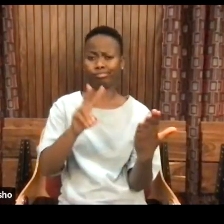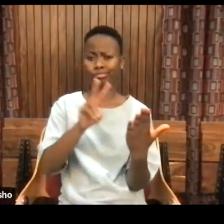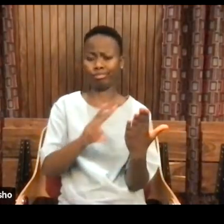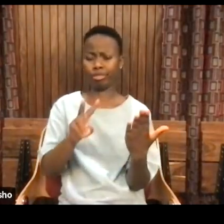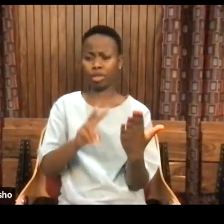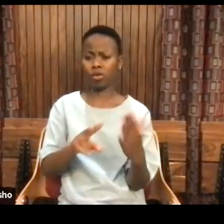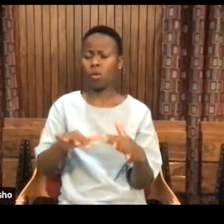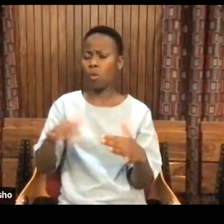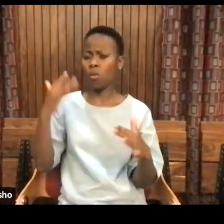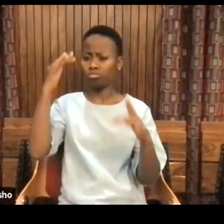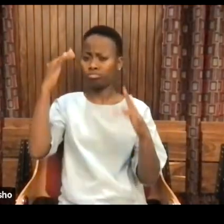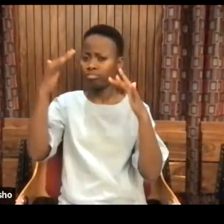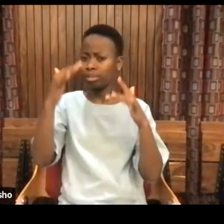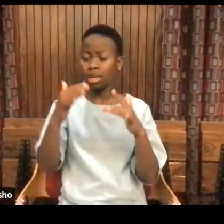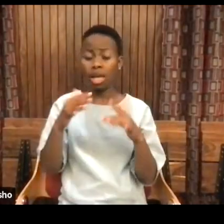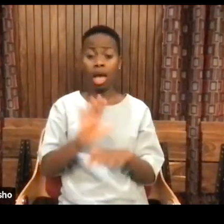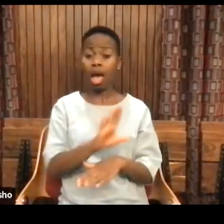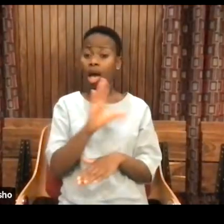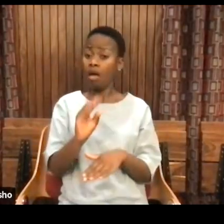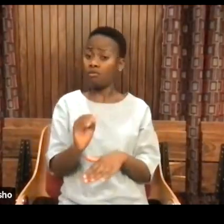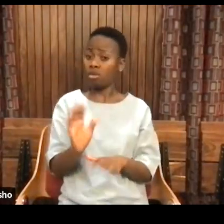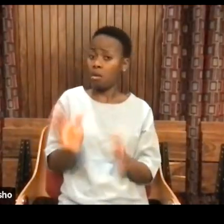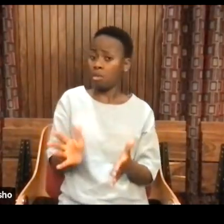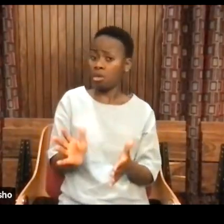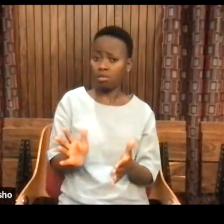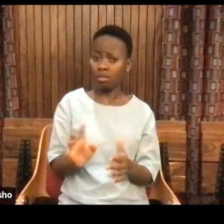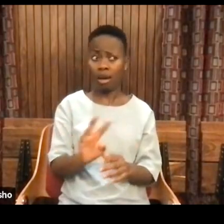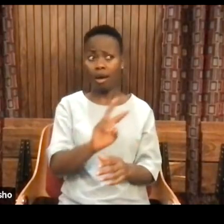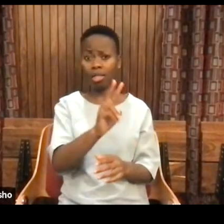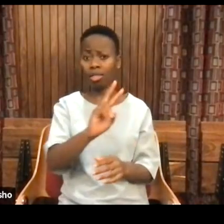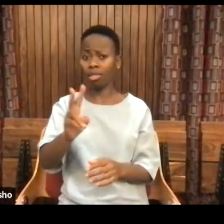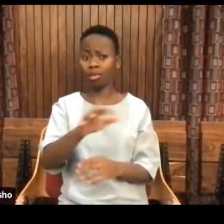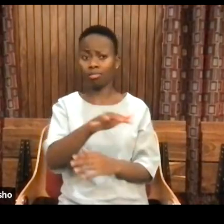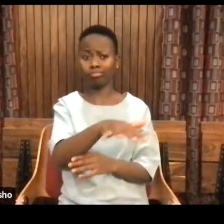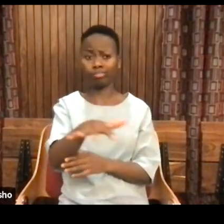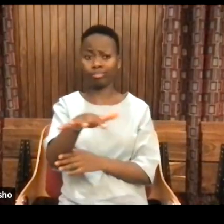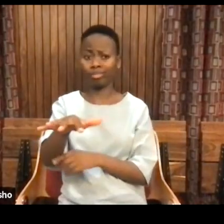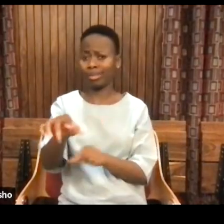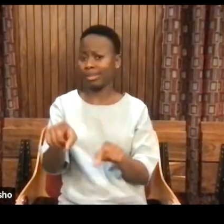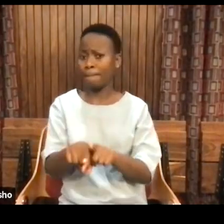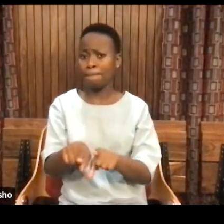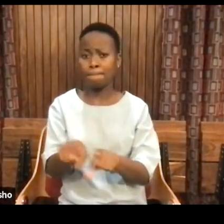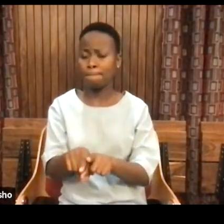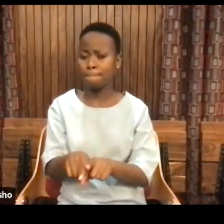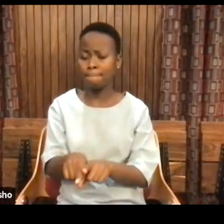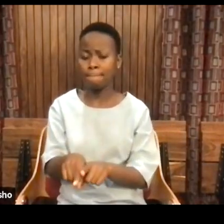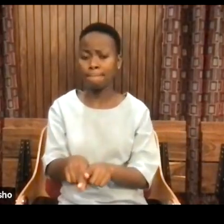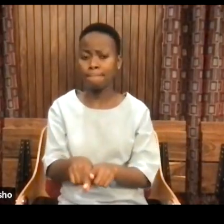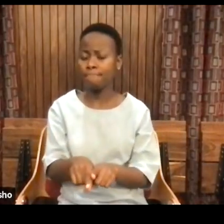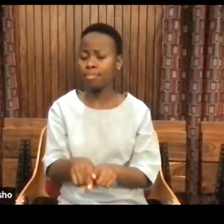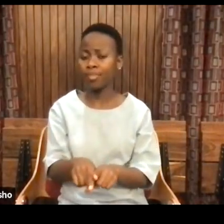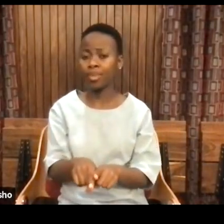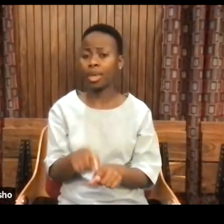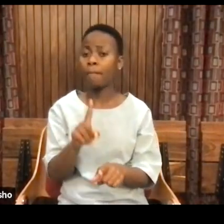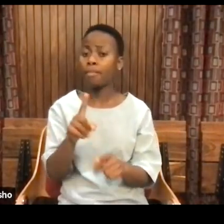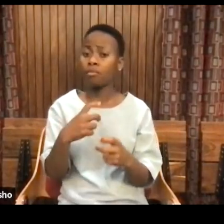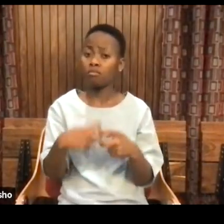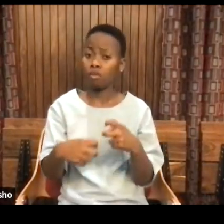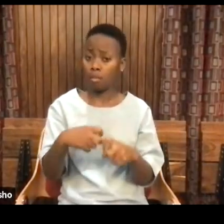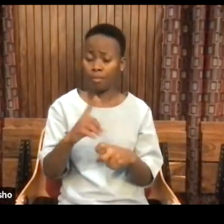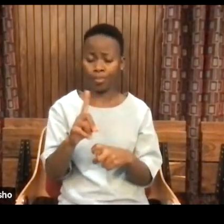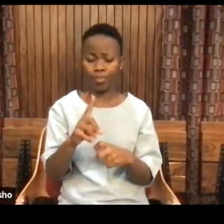the context of Africa, we could go to many places. There is a point at which one of the damages done